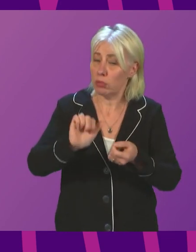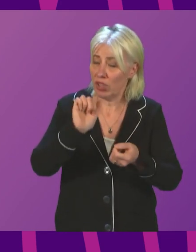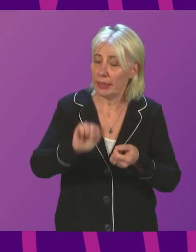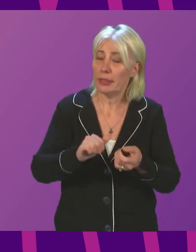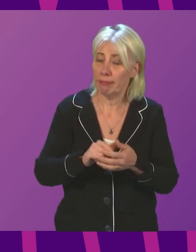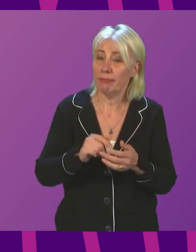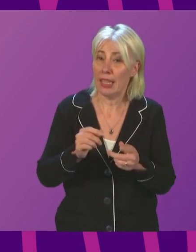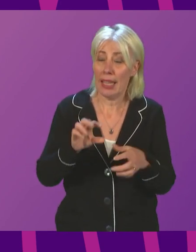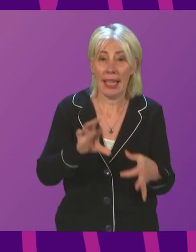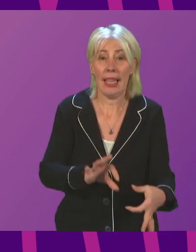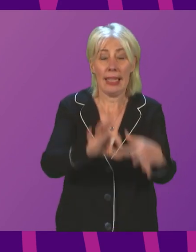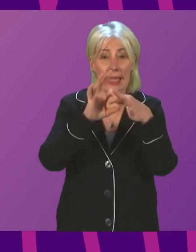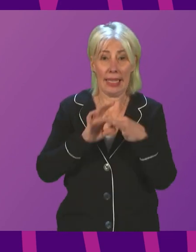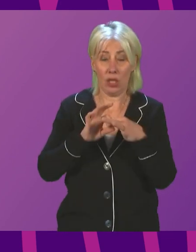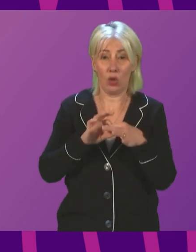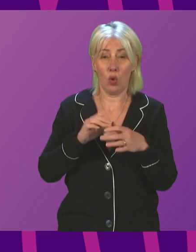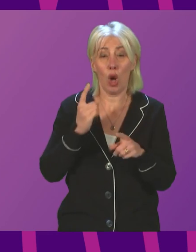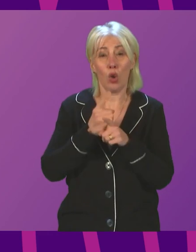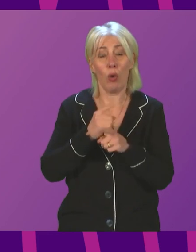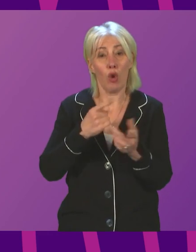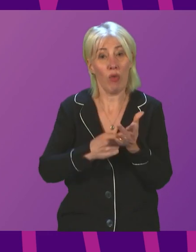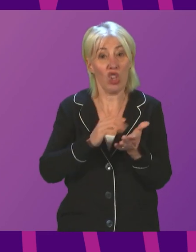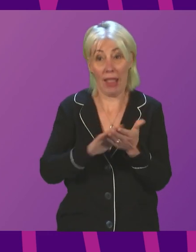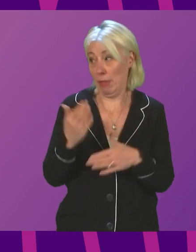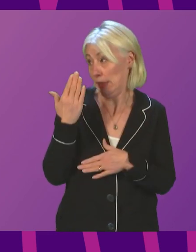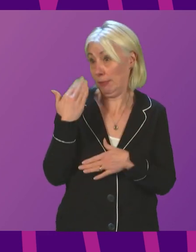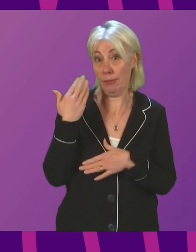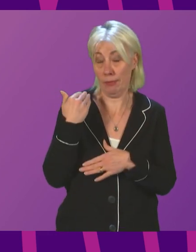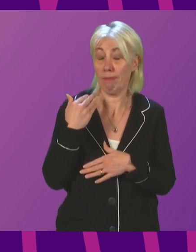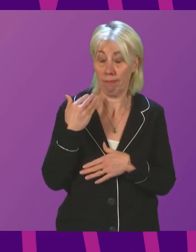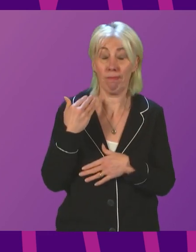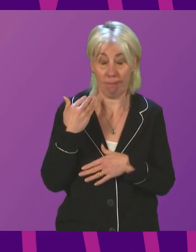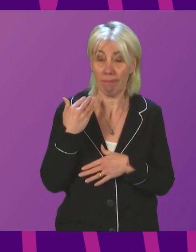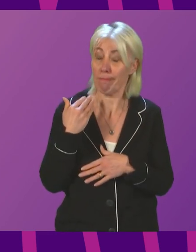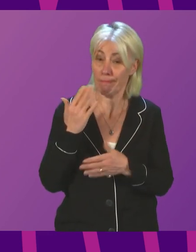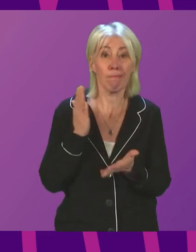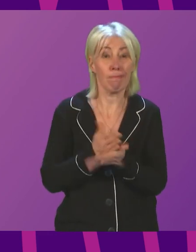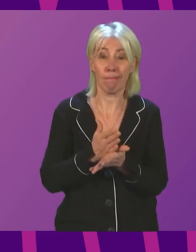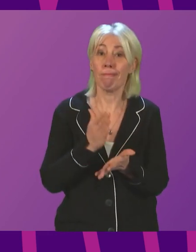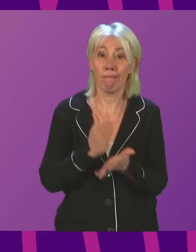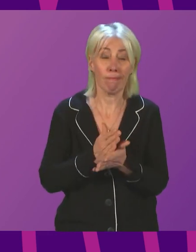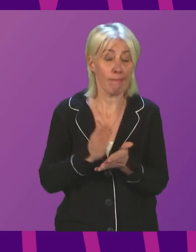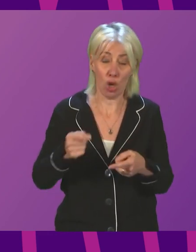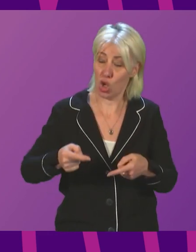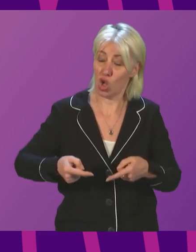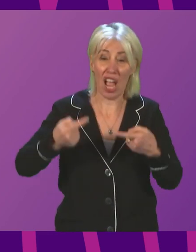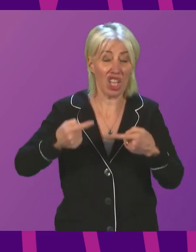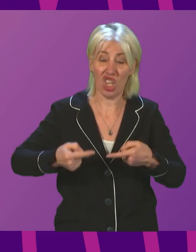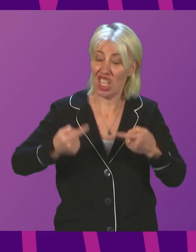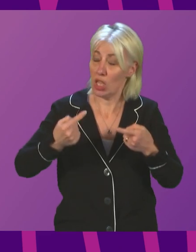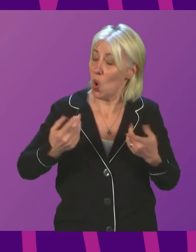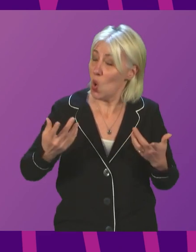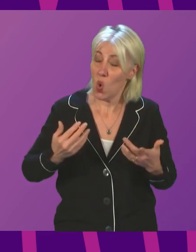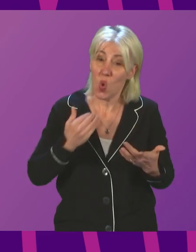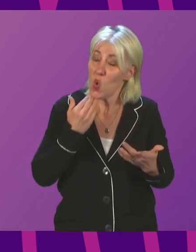points that I discussed with Rachel Hamilton a moment ago. We are facing acute challenges in the availability